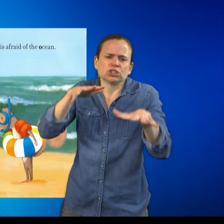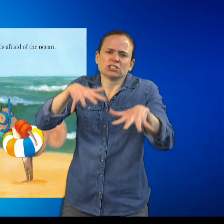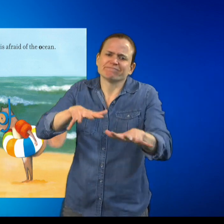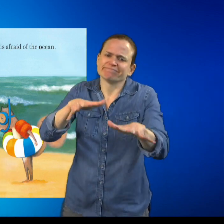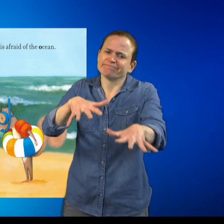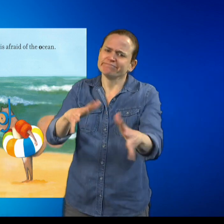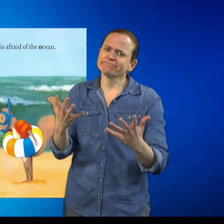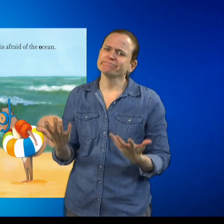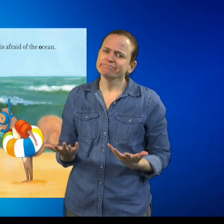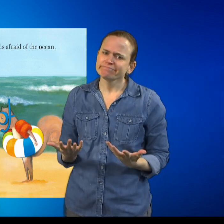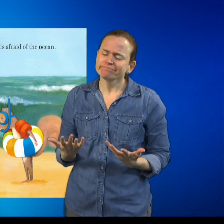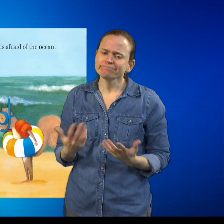ocean.